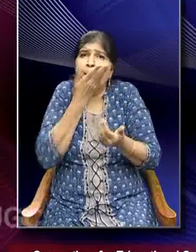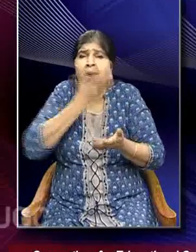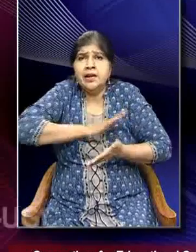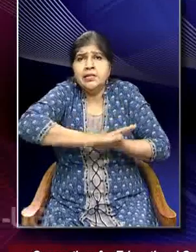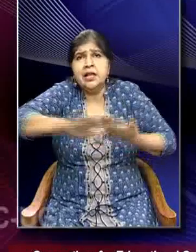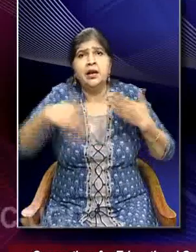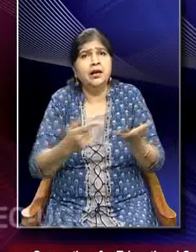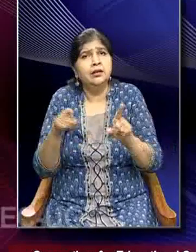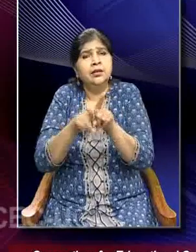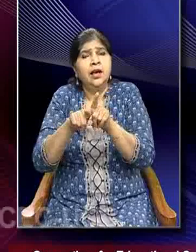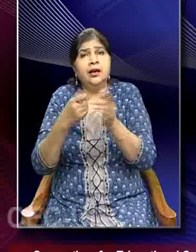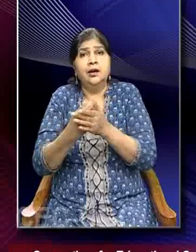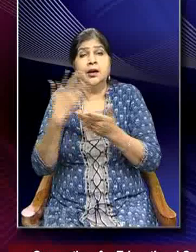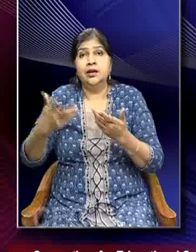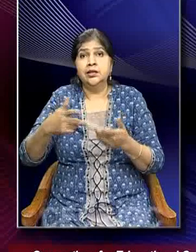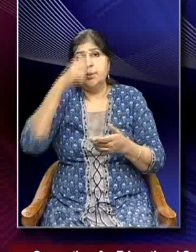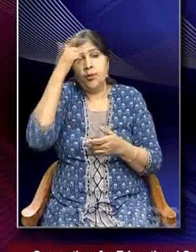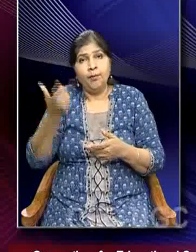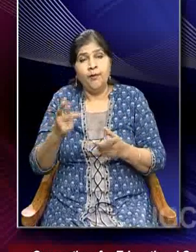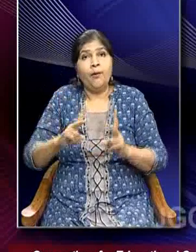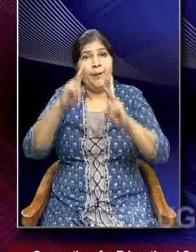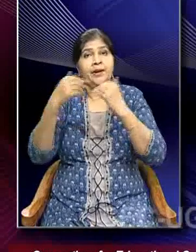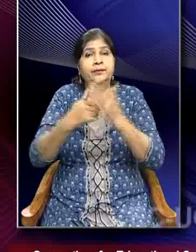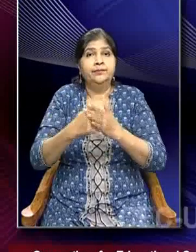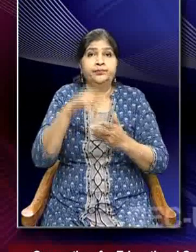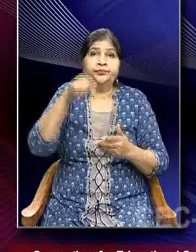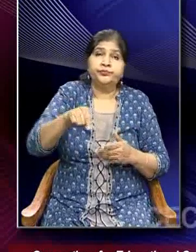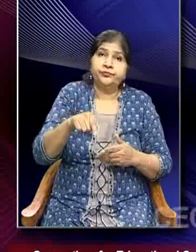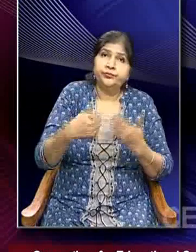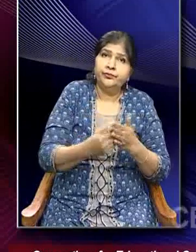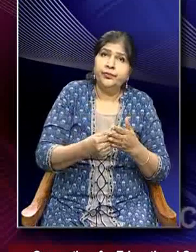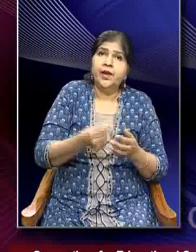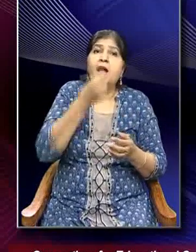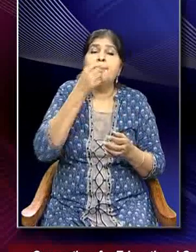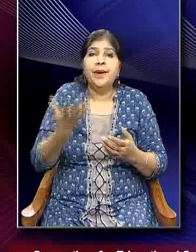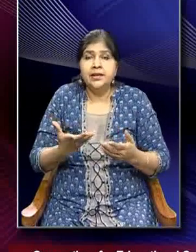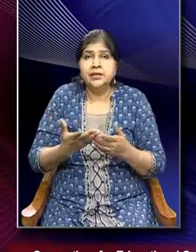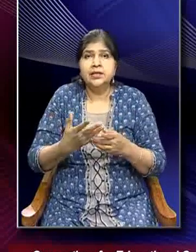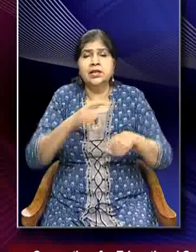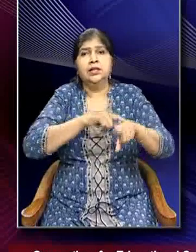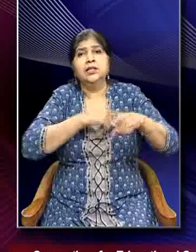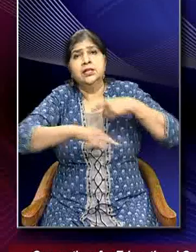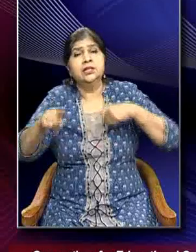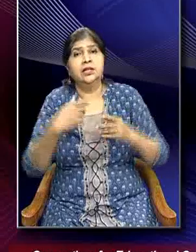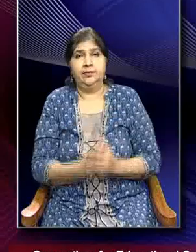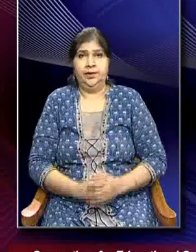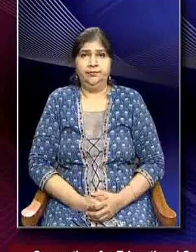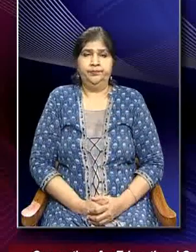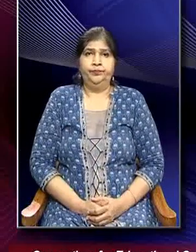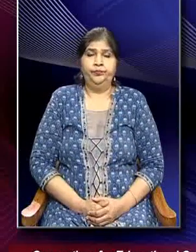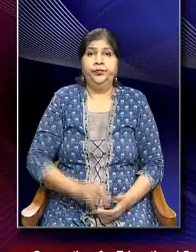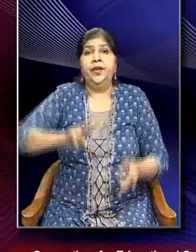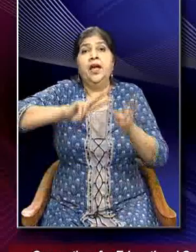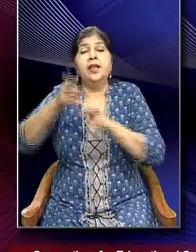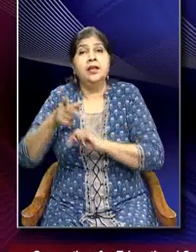It is also harmful for plants that are used for medicine and sustenance. Another